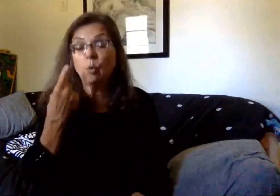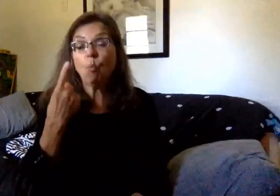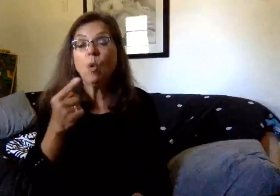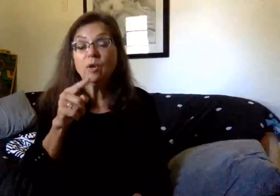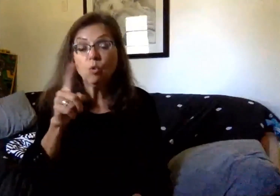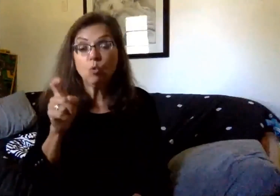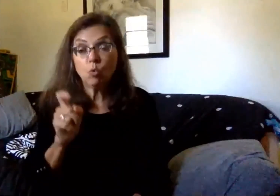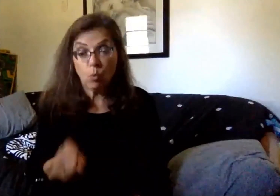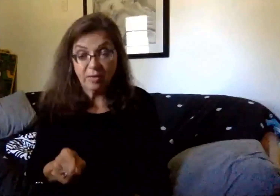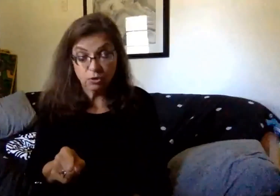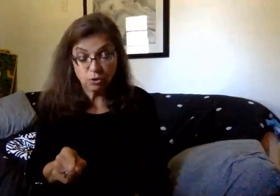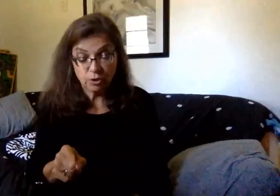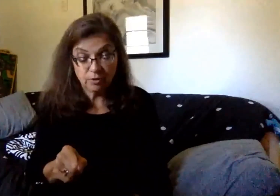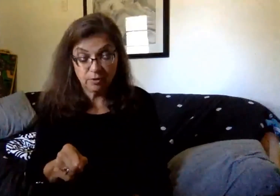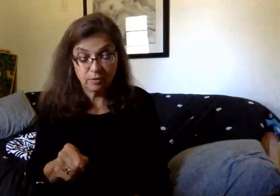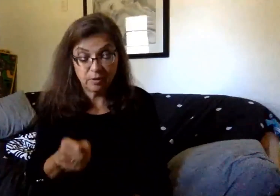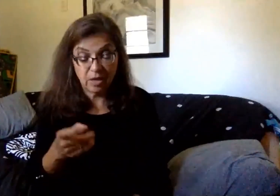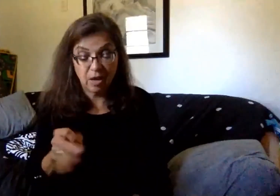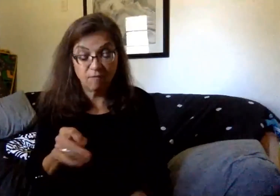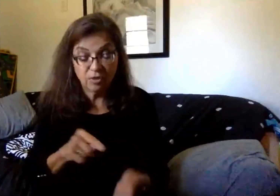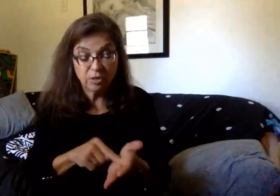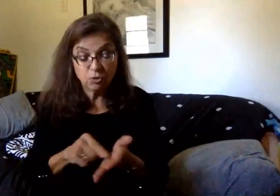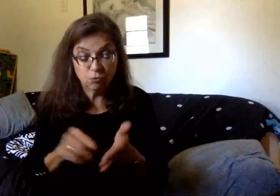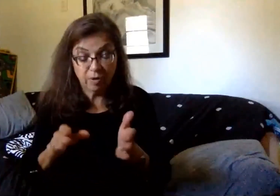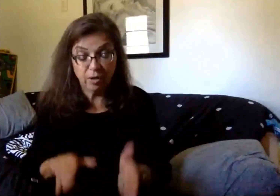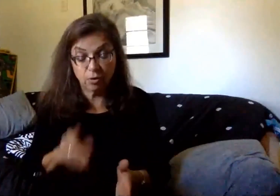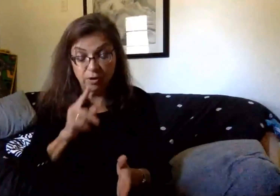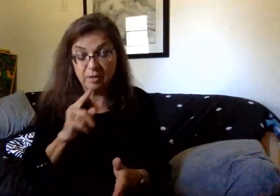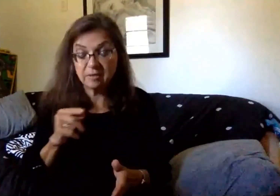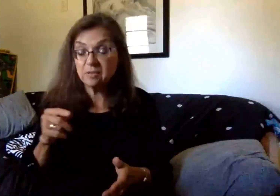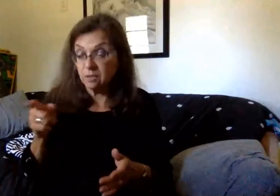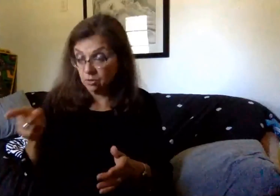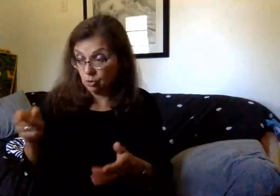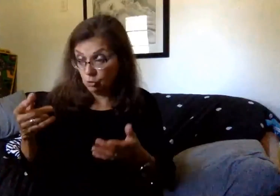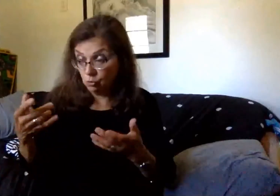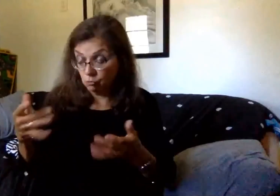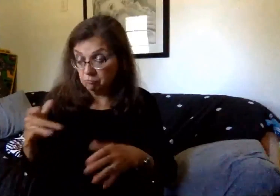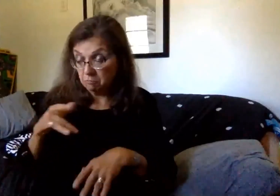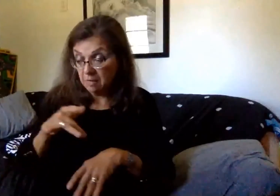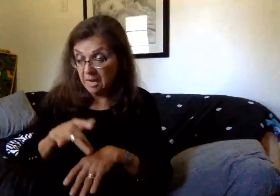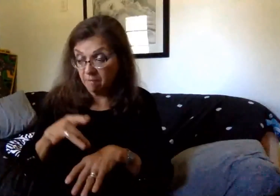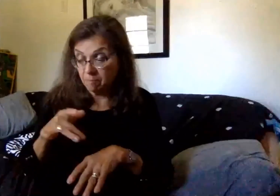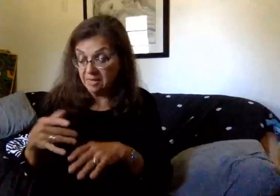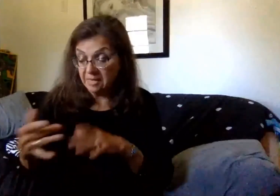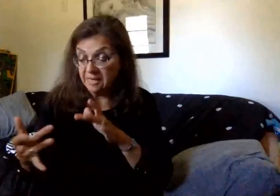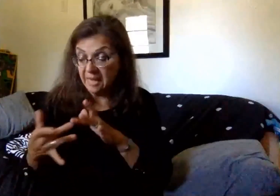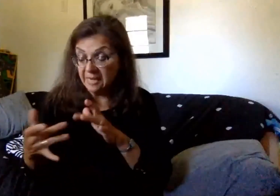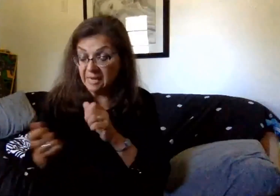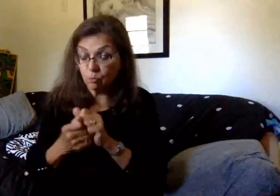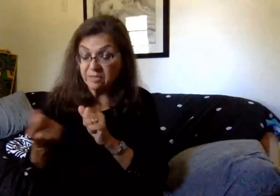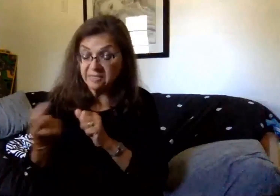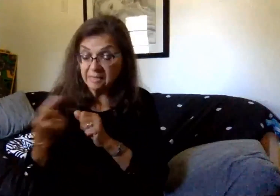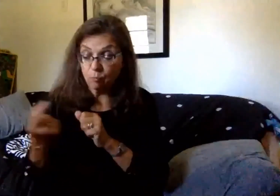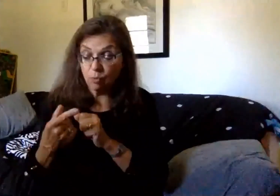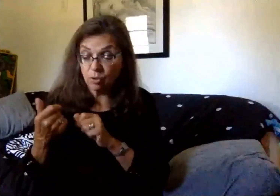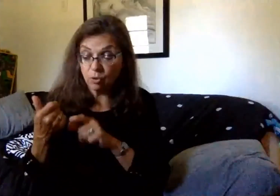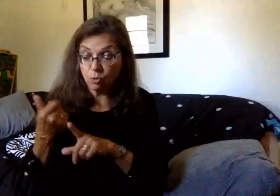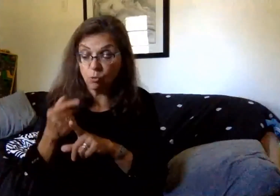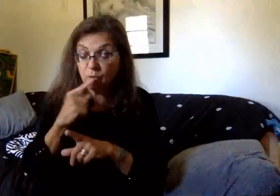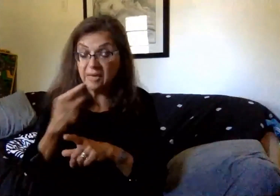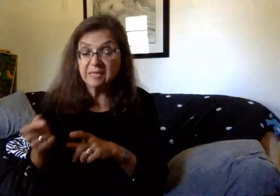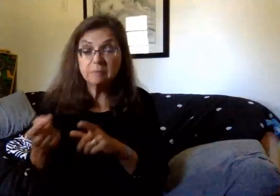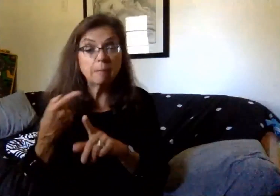of the screener is, have you been in contact with someone who's tested positive or displays